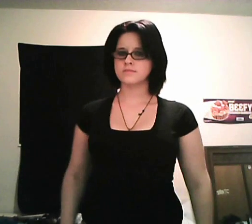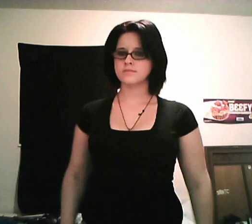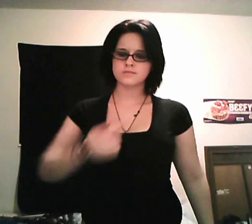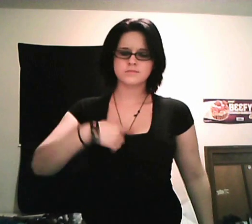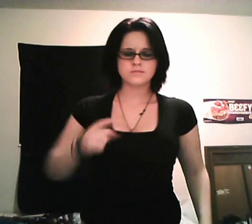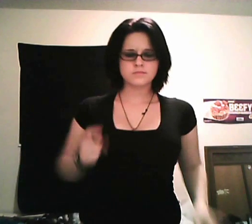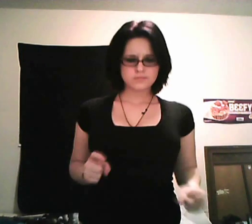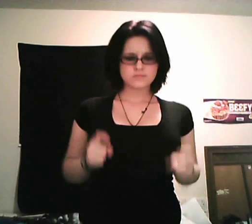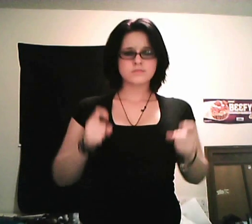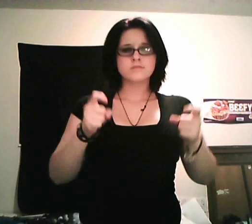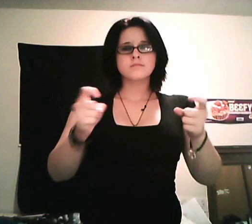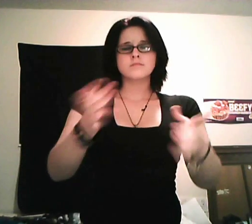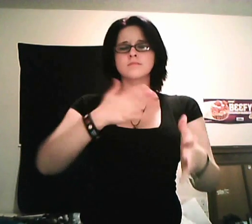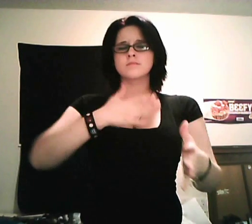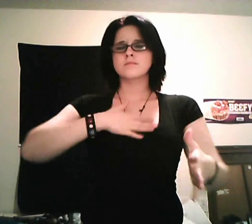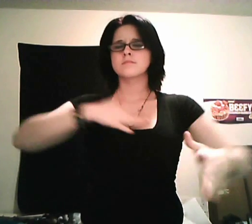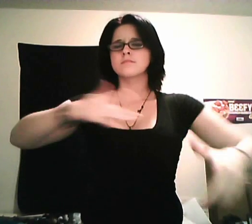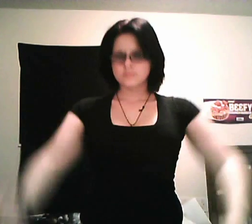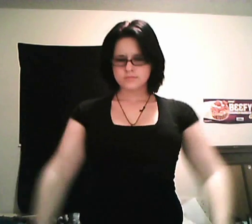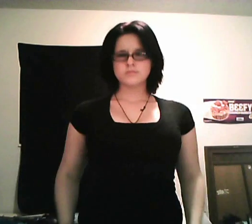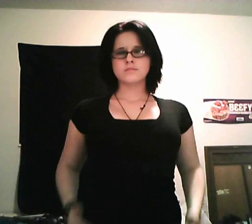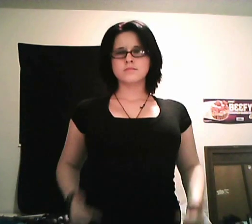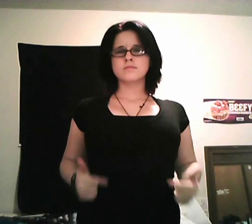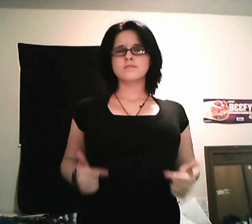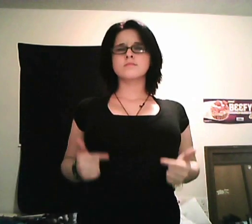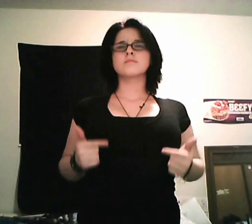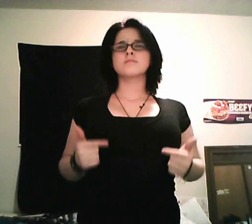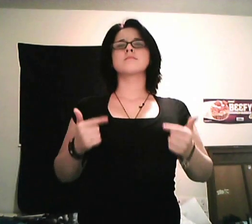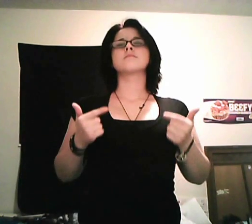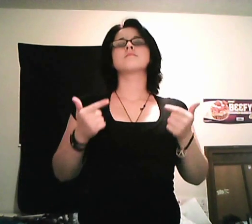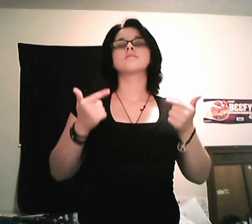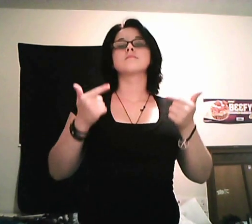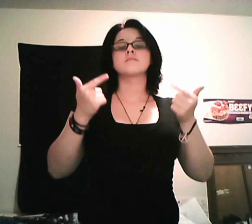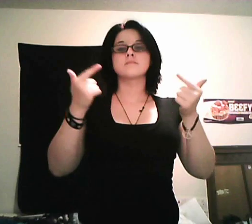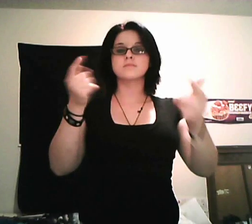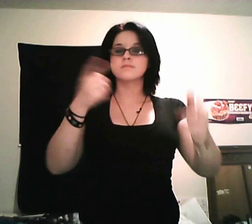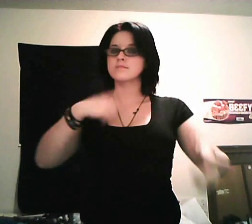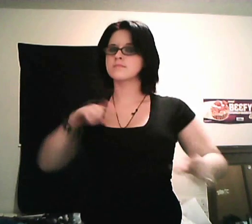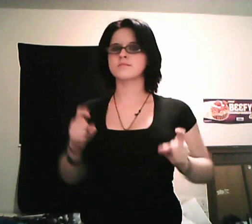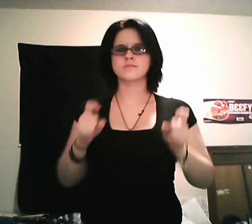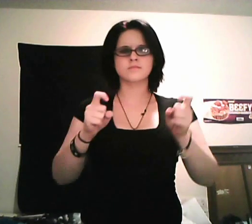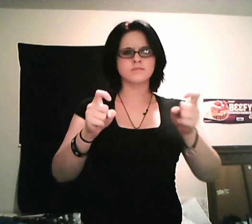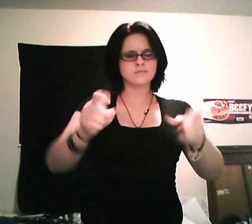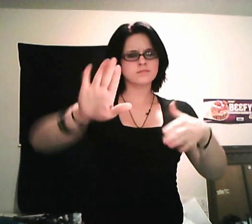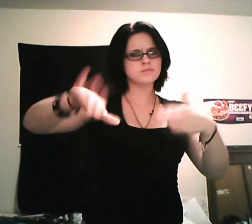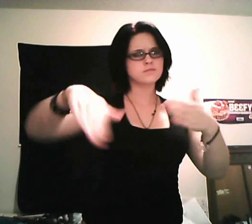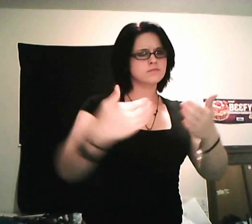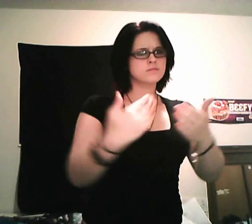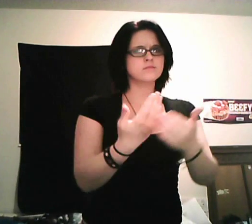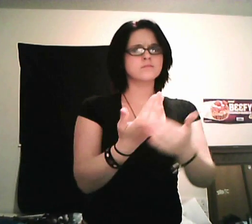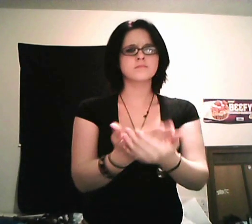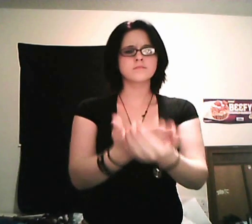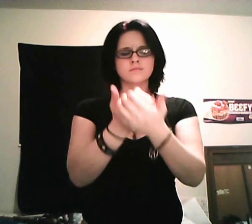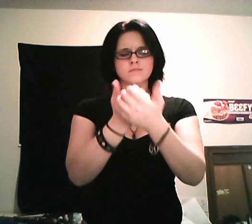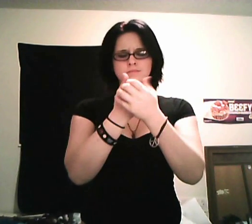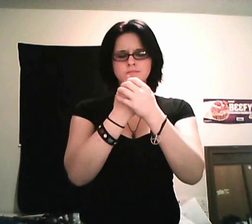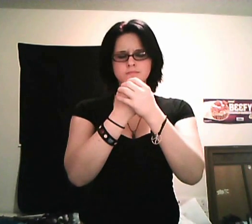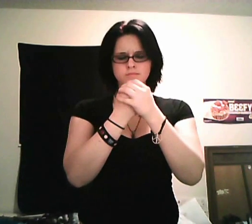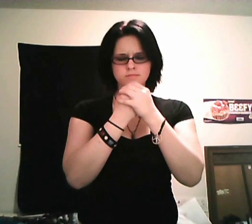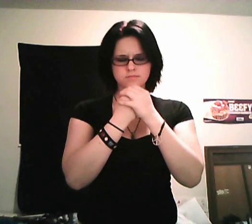I give you my destiny I'm giving you all of